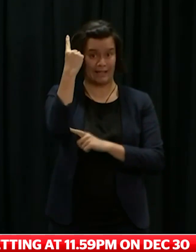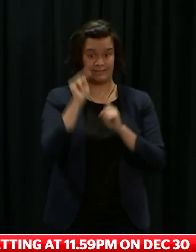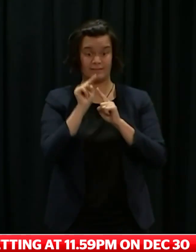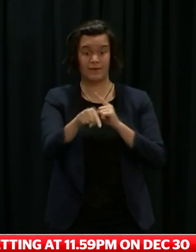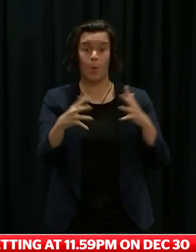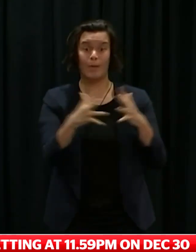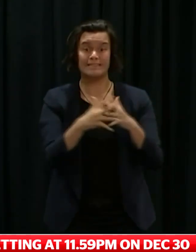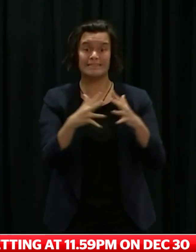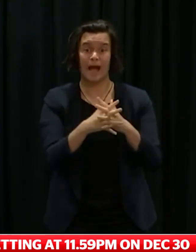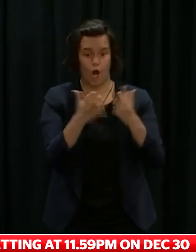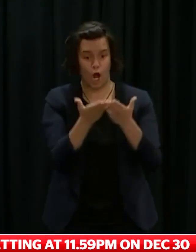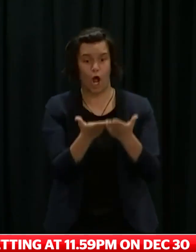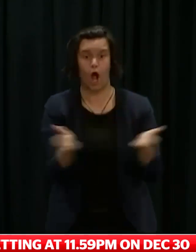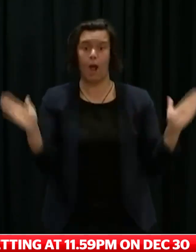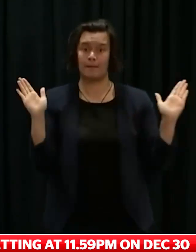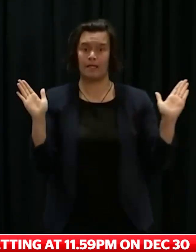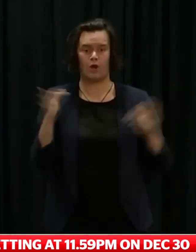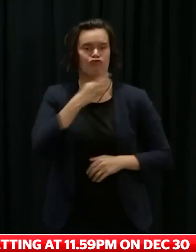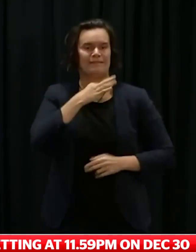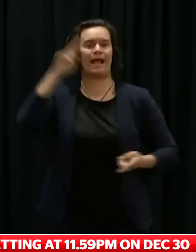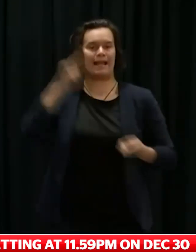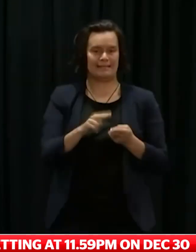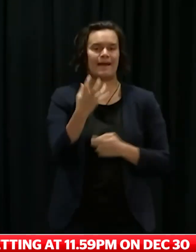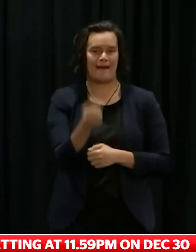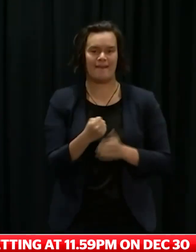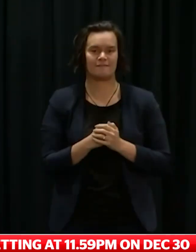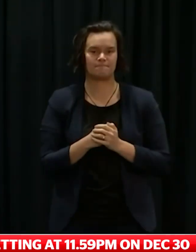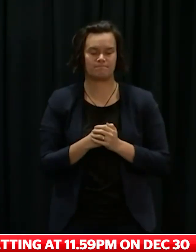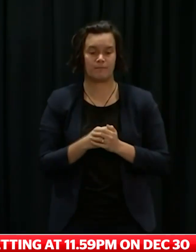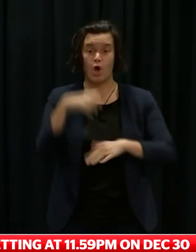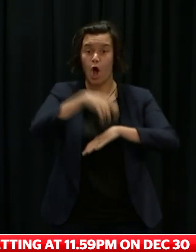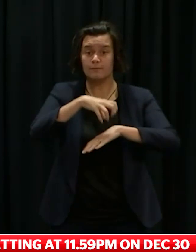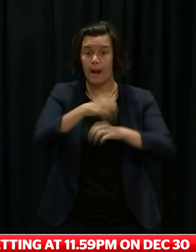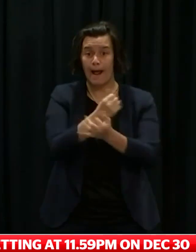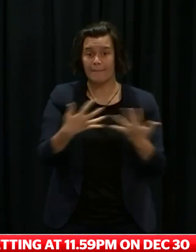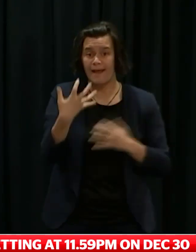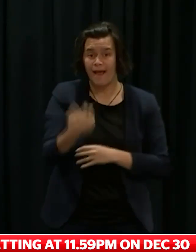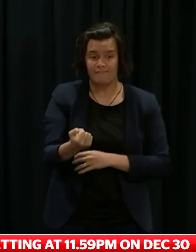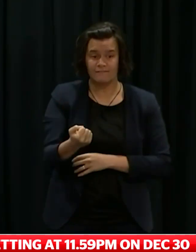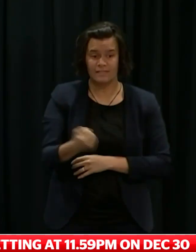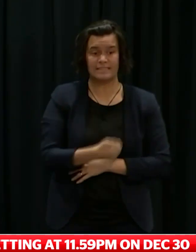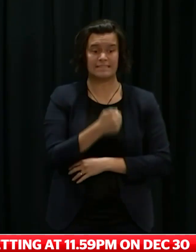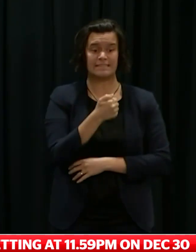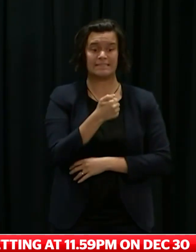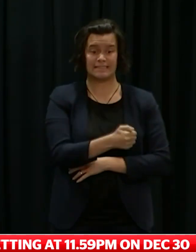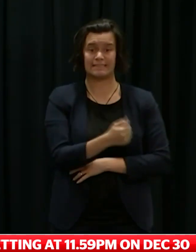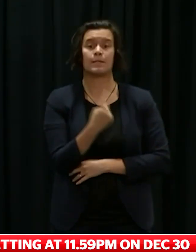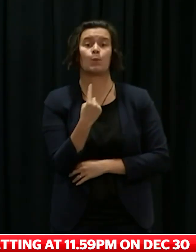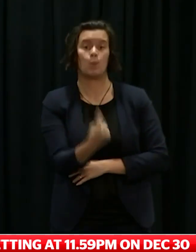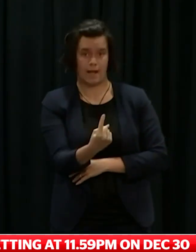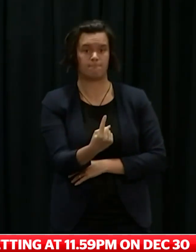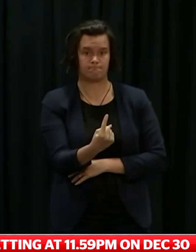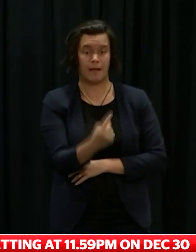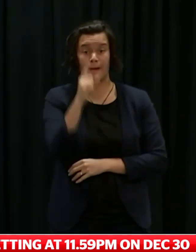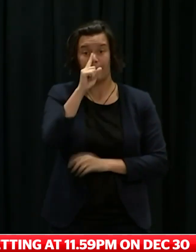Wednesday. We currently have 61 people in hospital, four of those in ICU or the high